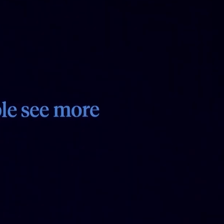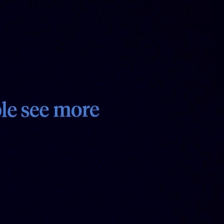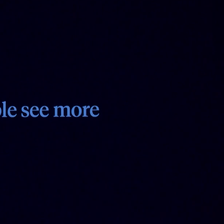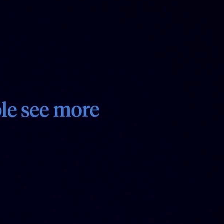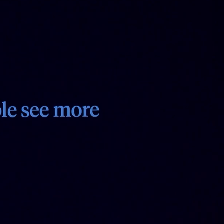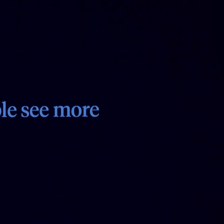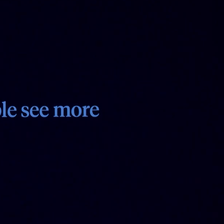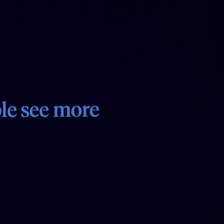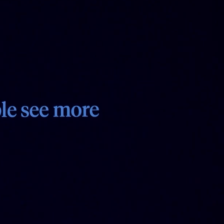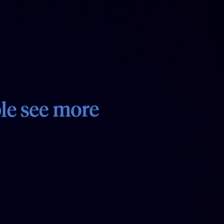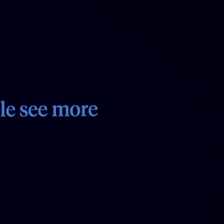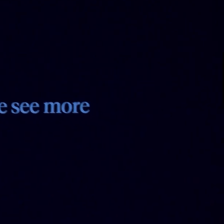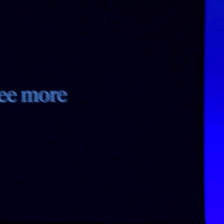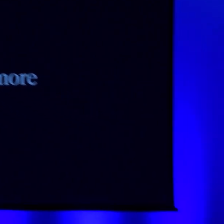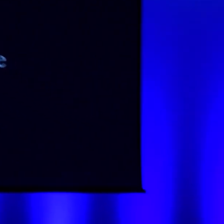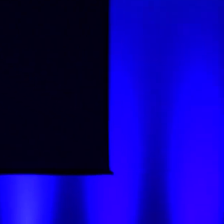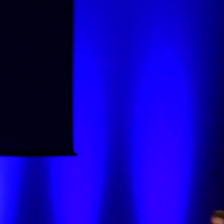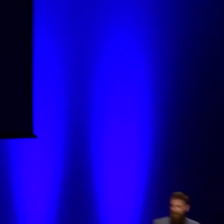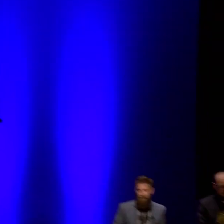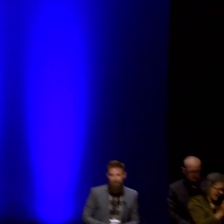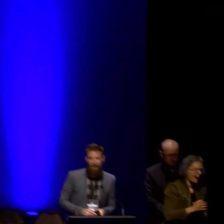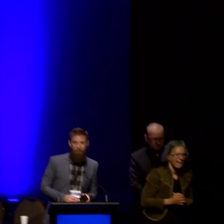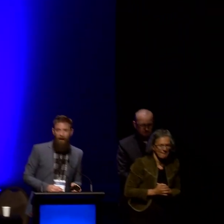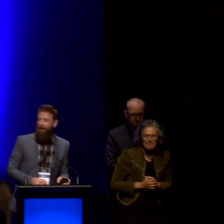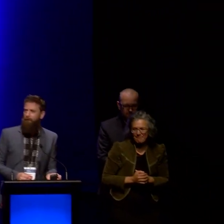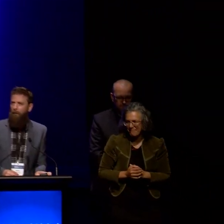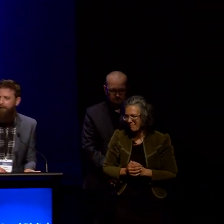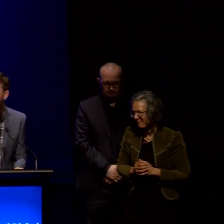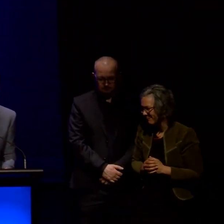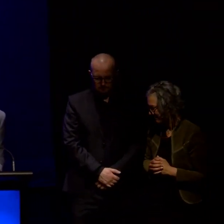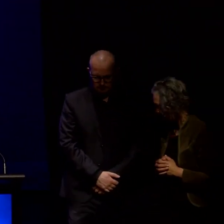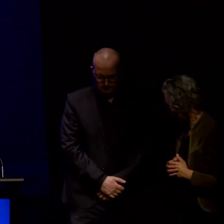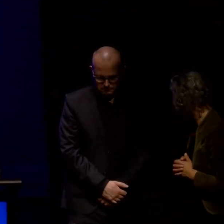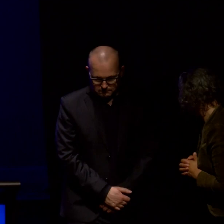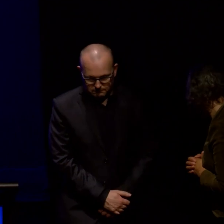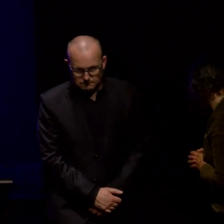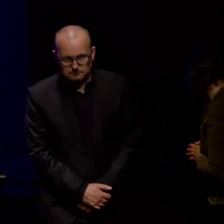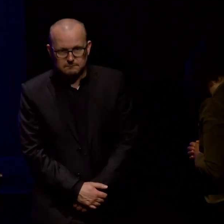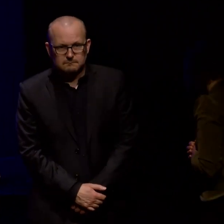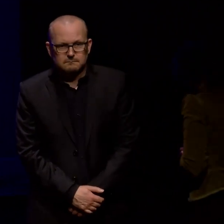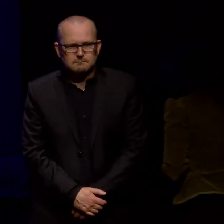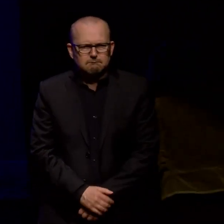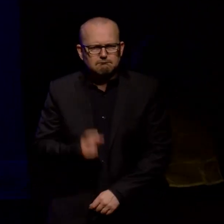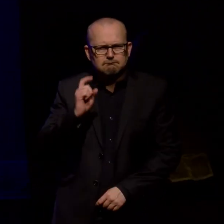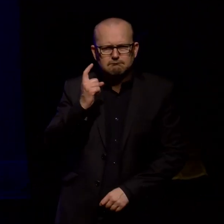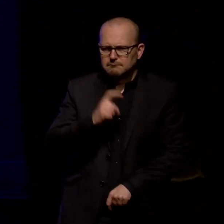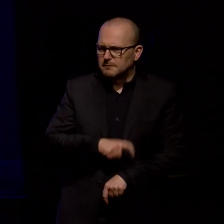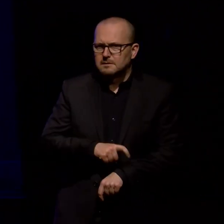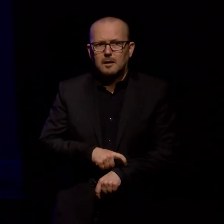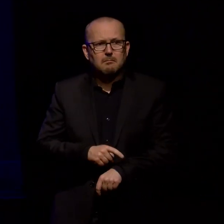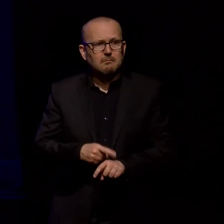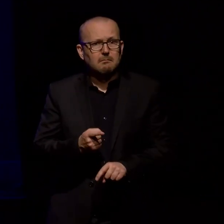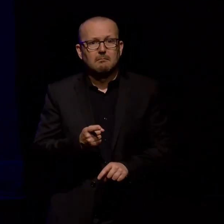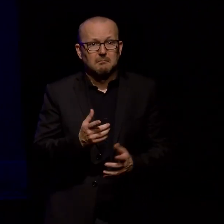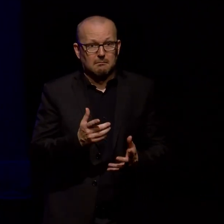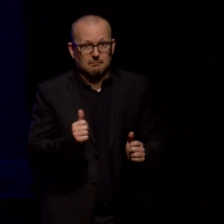birds of a feather show less if it helps people see more I have no idea how much time I have by the way the time is just on zero oh great